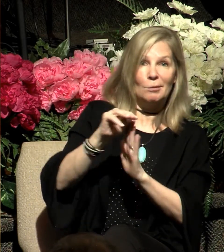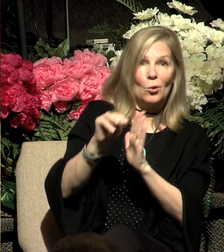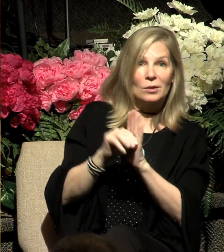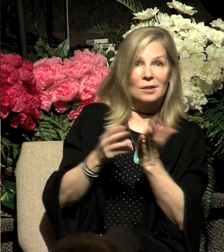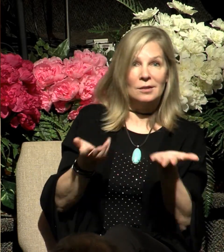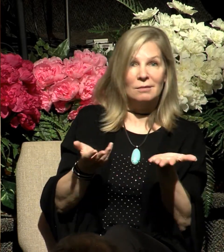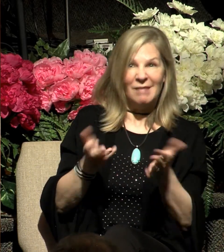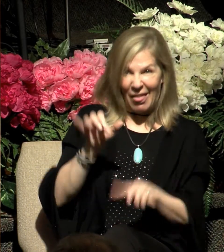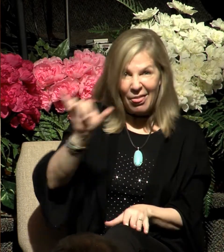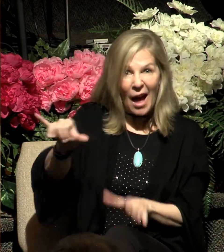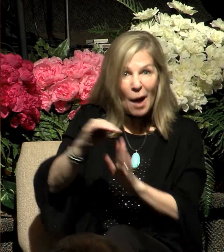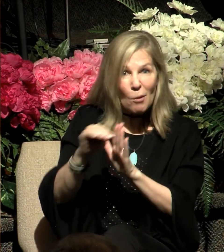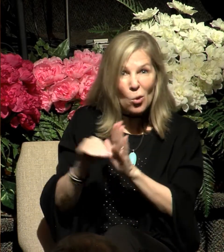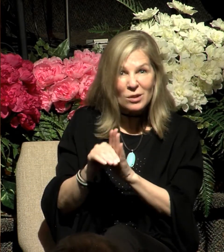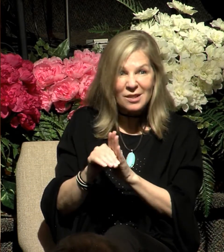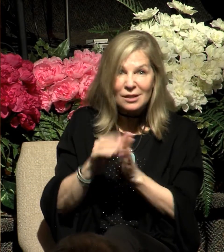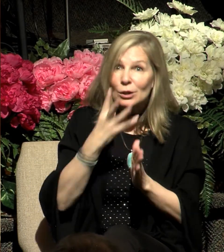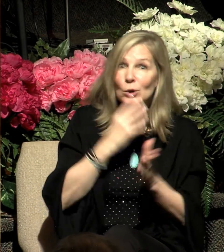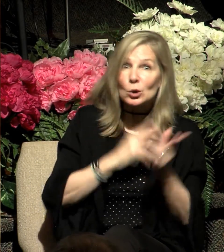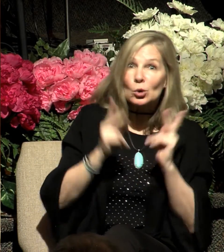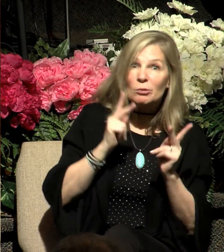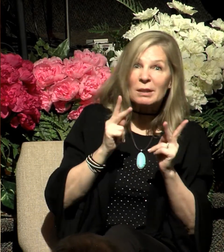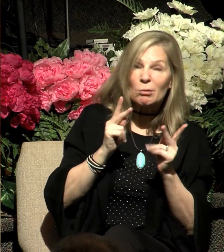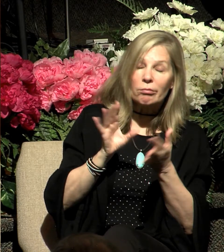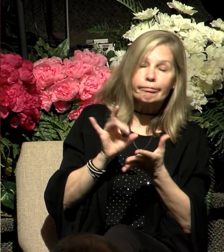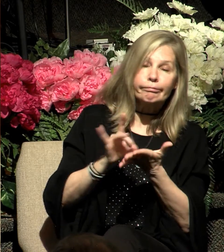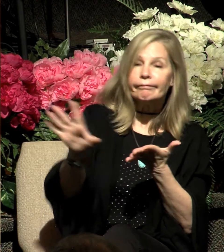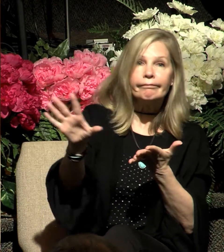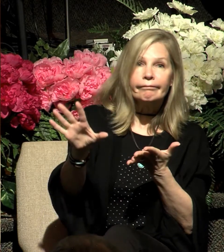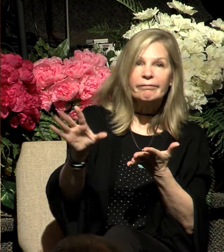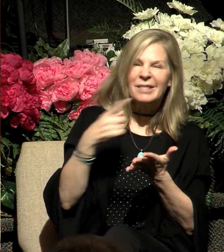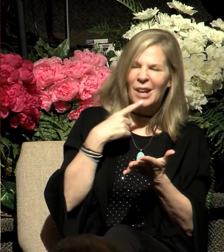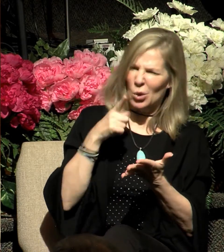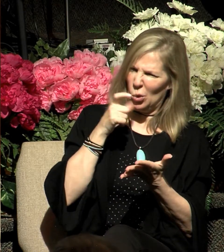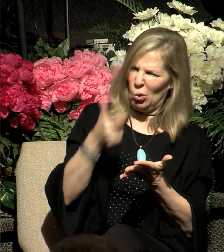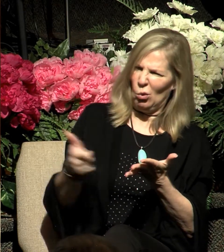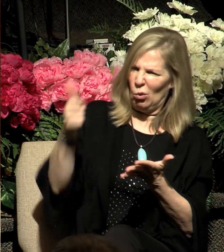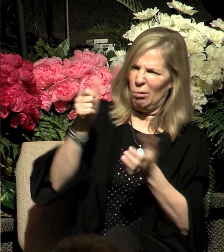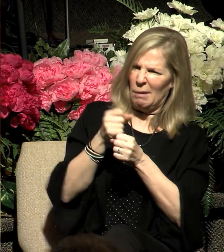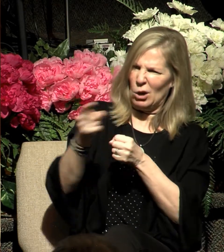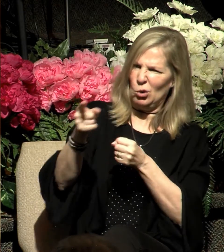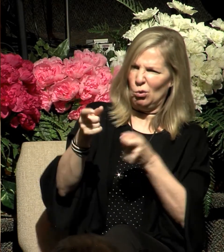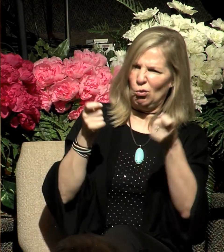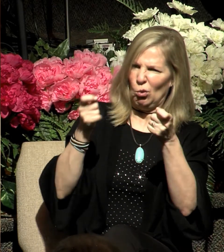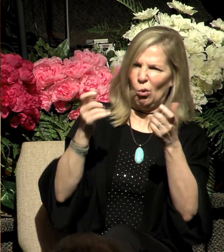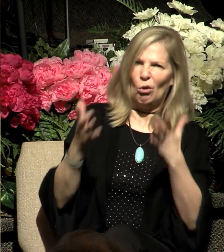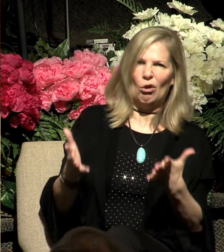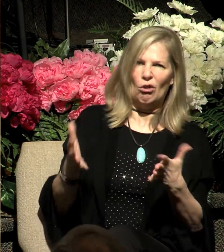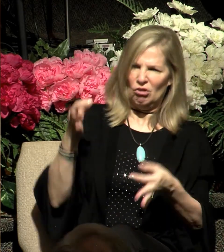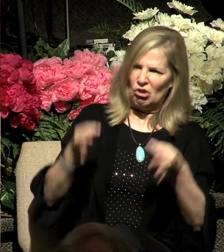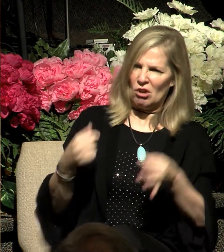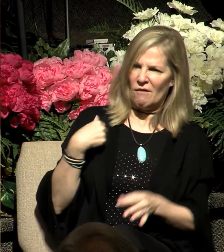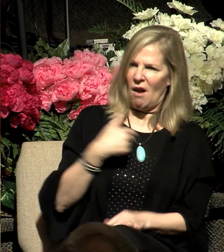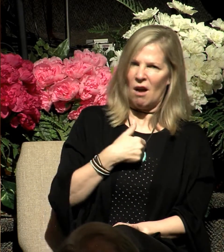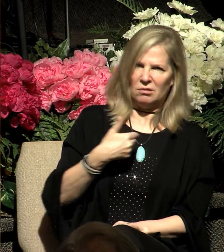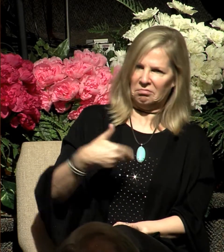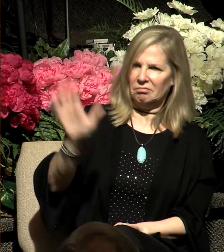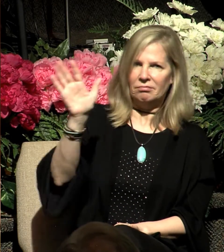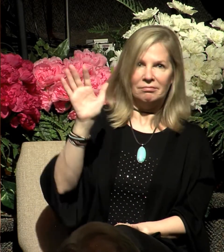whom they disowned saying who made you a ruler and a judge? He's the one who God sent to be both a